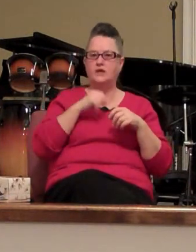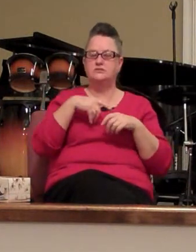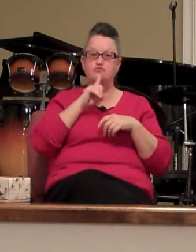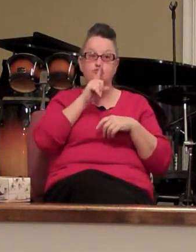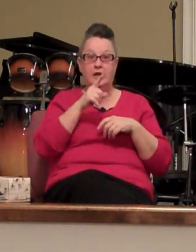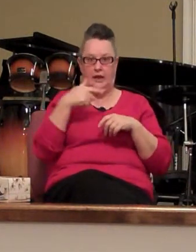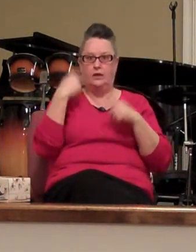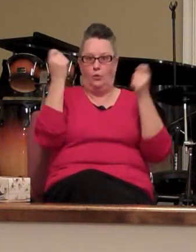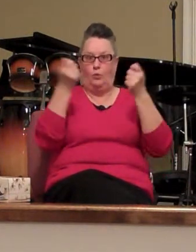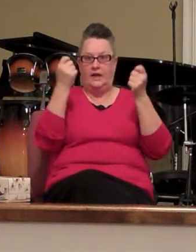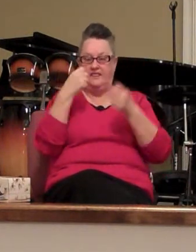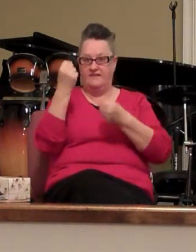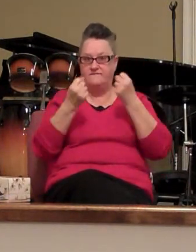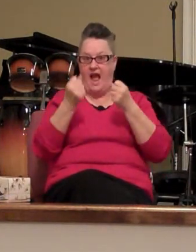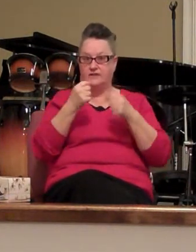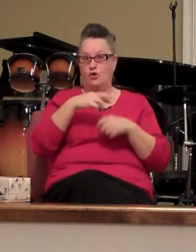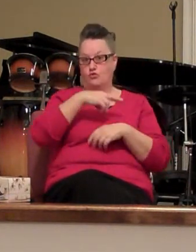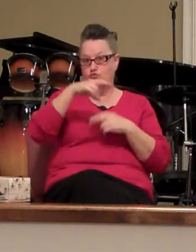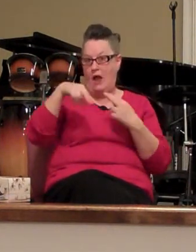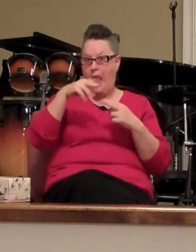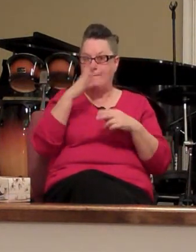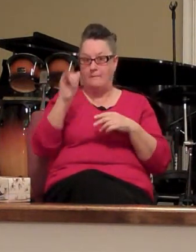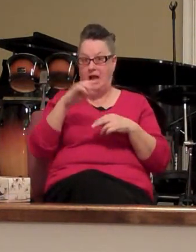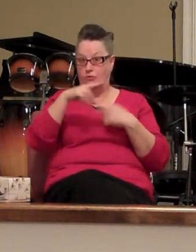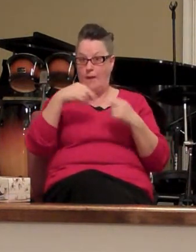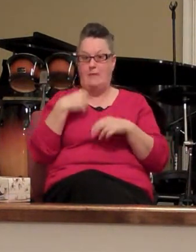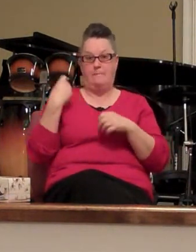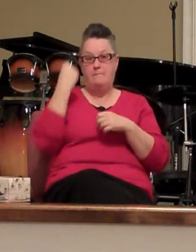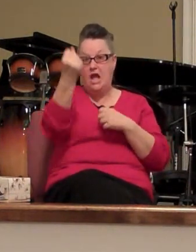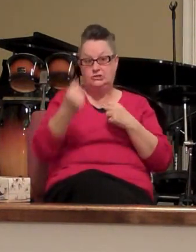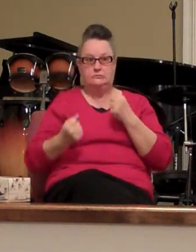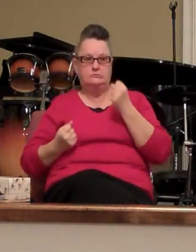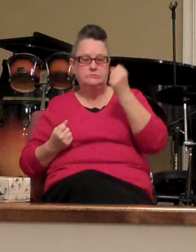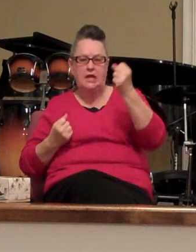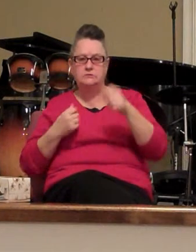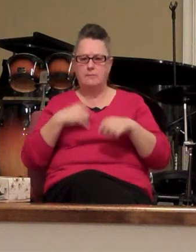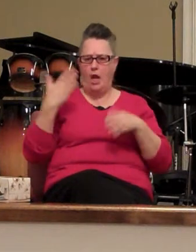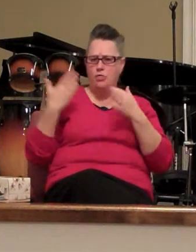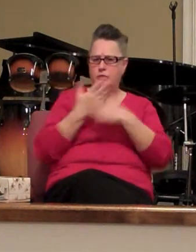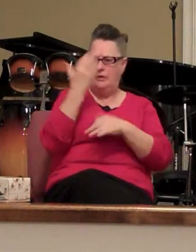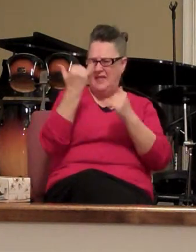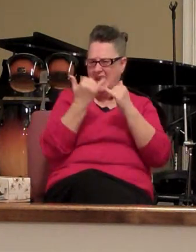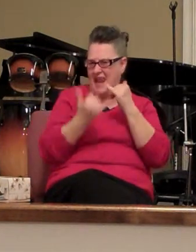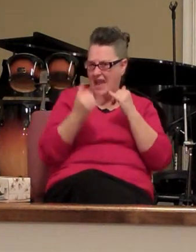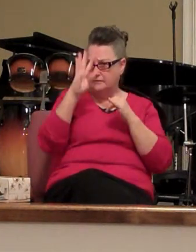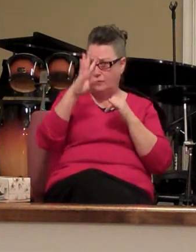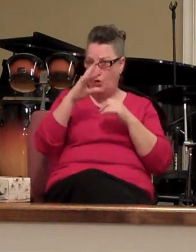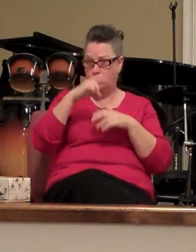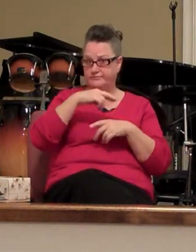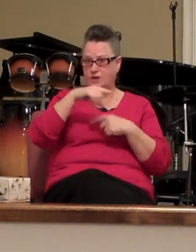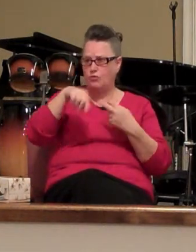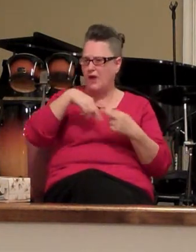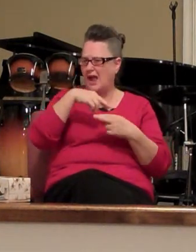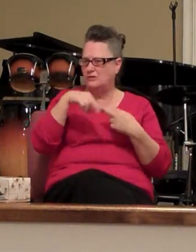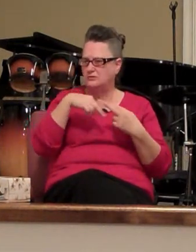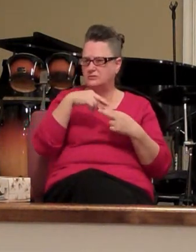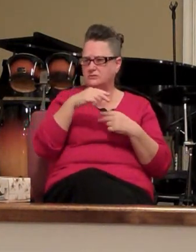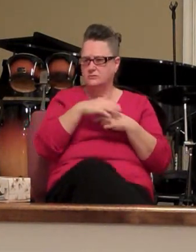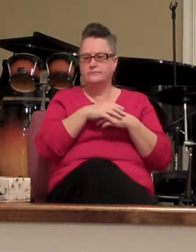fight round by round punch by punch but during the last four rounds he decided that he was far enough